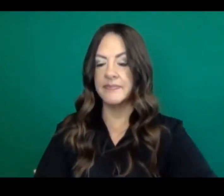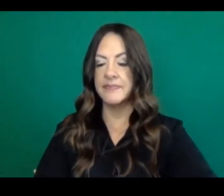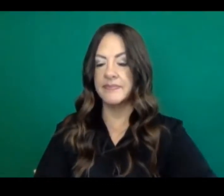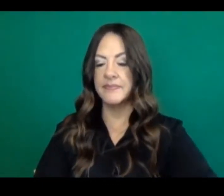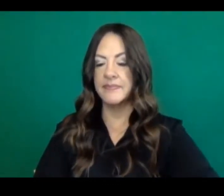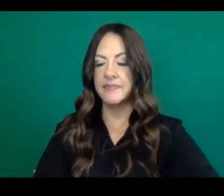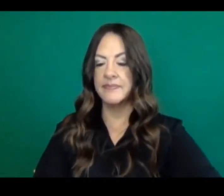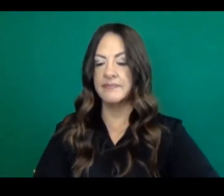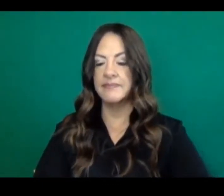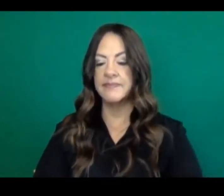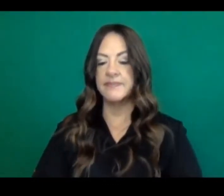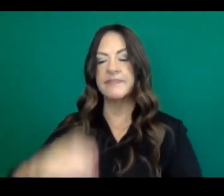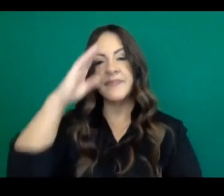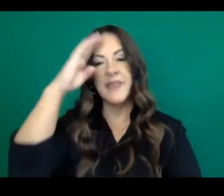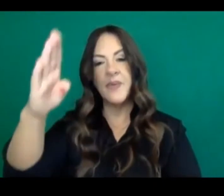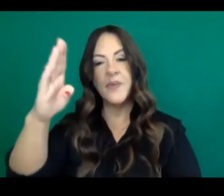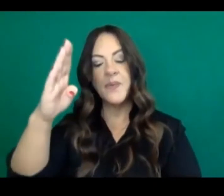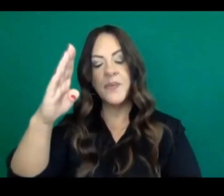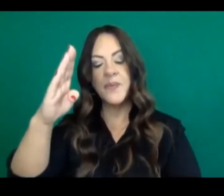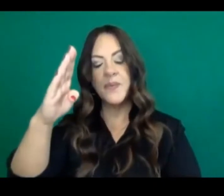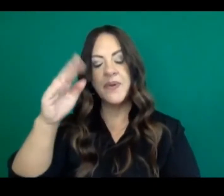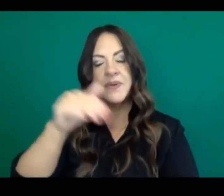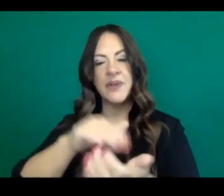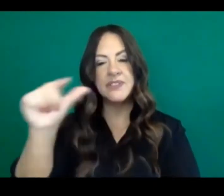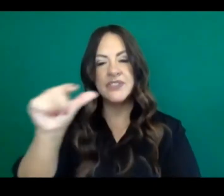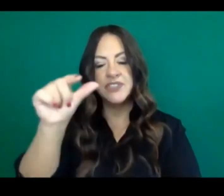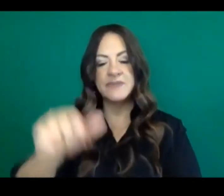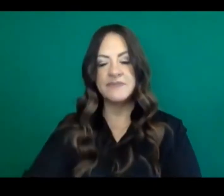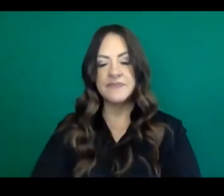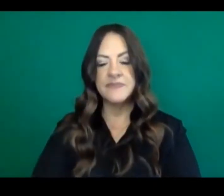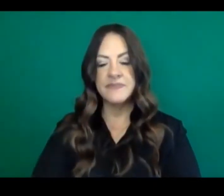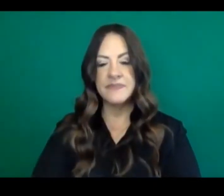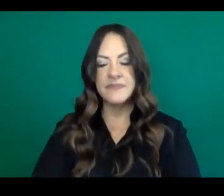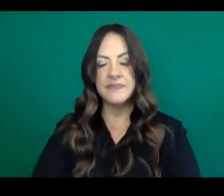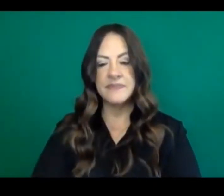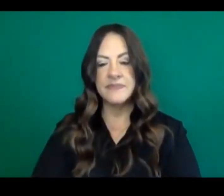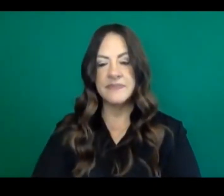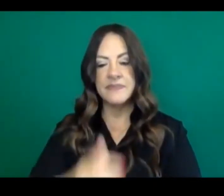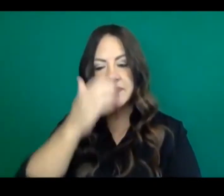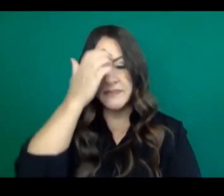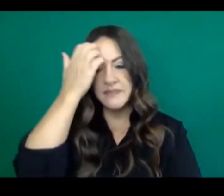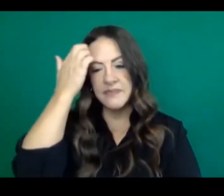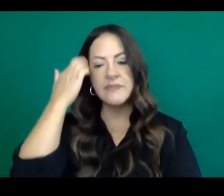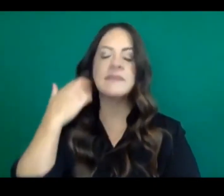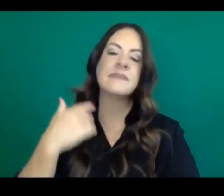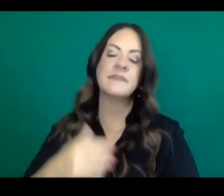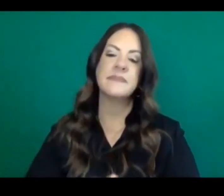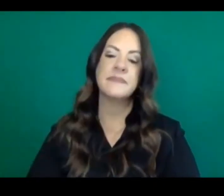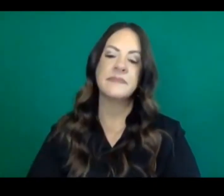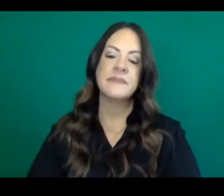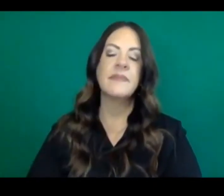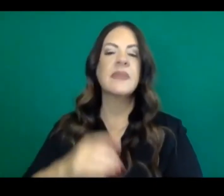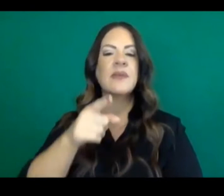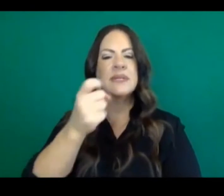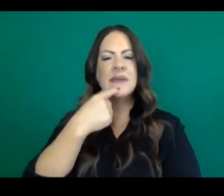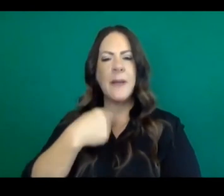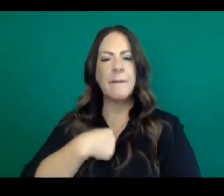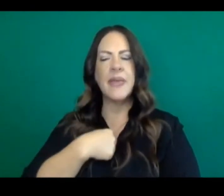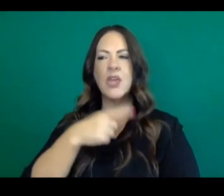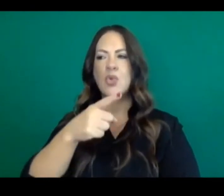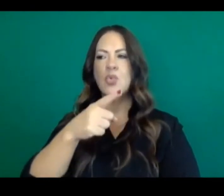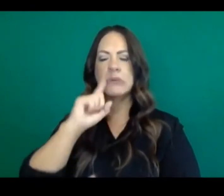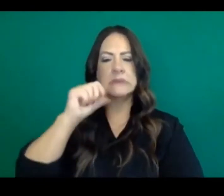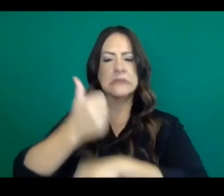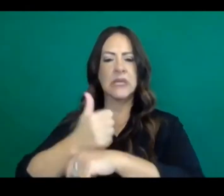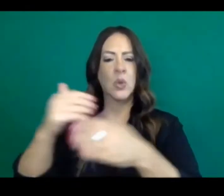doing well. Thanks, Bill. I just wanted to get some details. What is the scientific basis for the new metrics